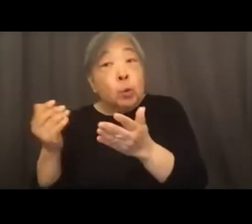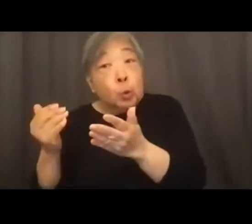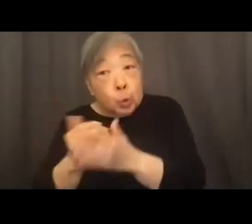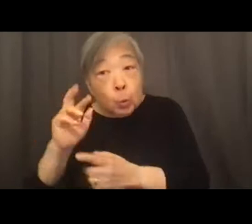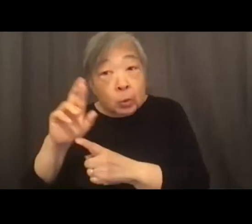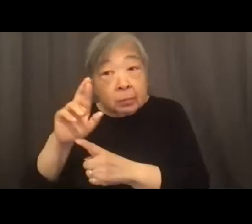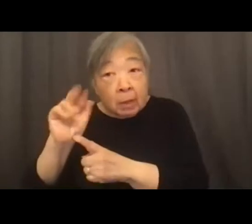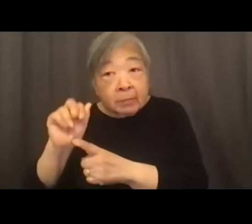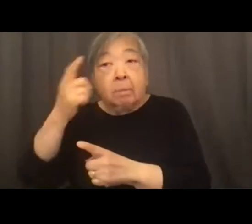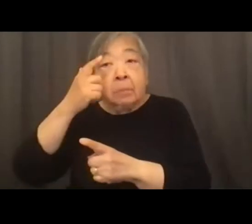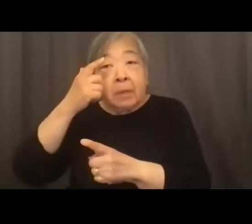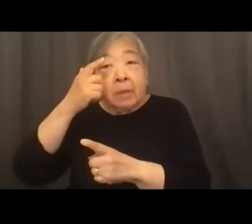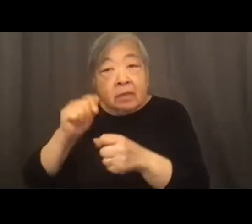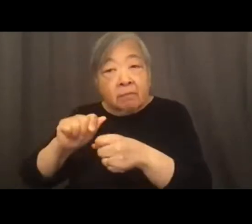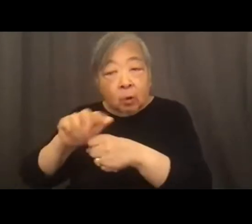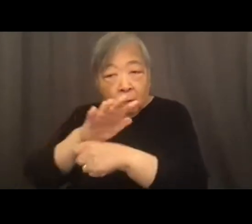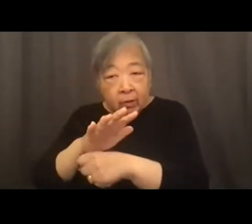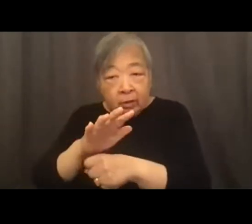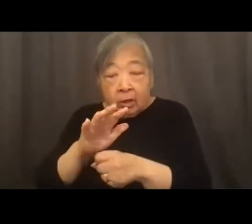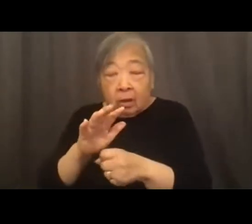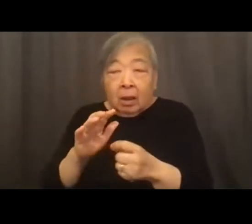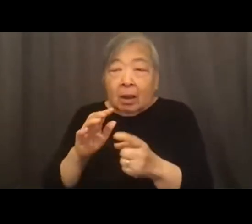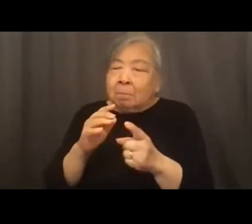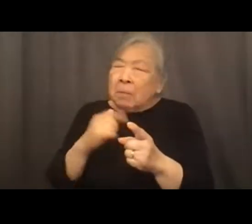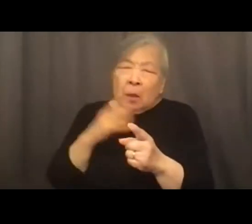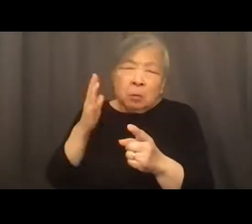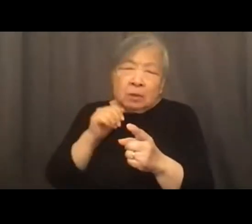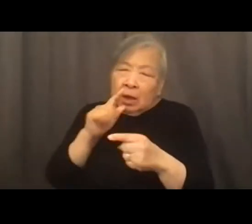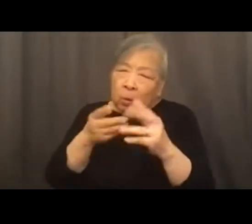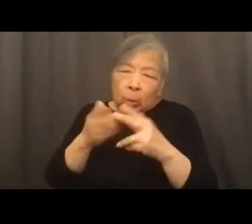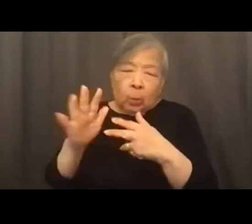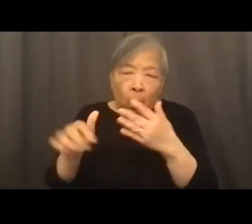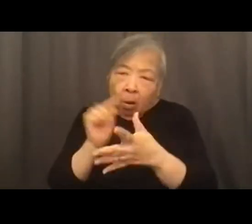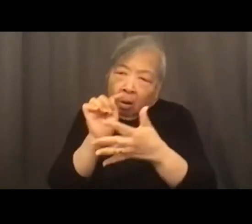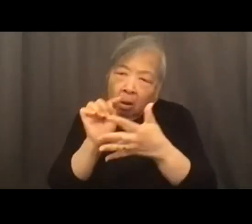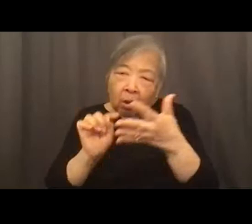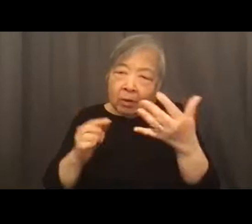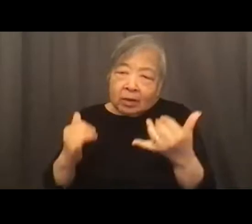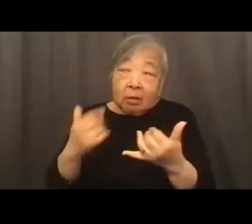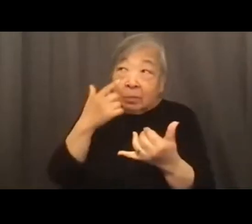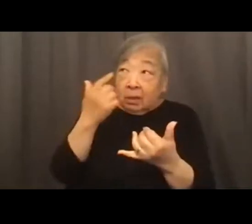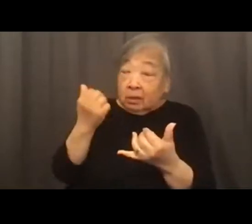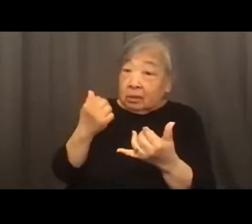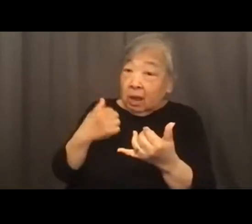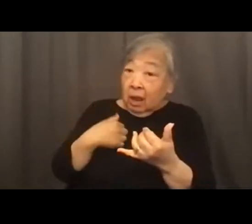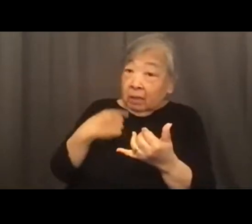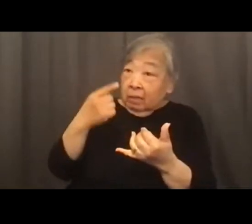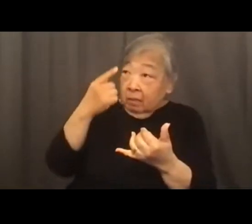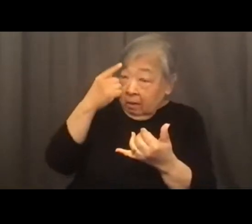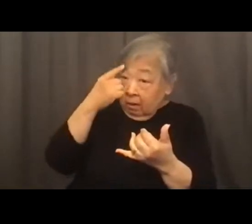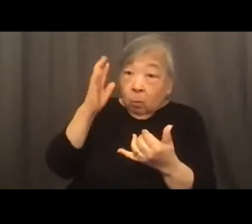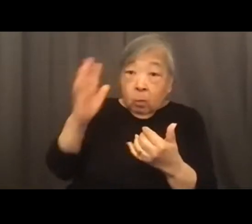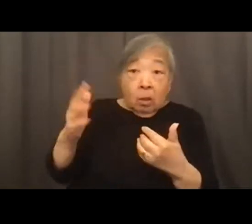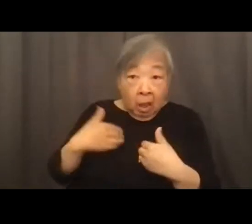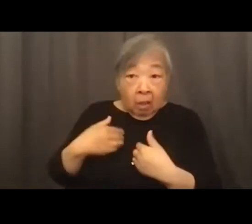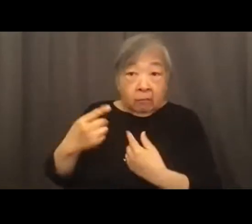additional reasonable accommodations. I'm not going to go through them all right now because I believe we're going to have a question